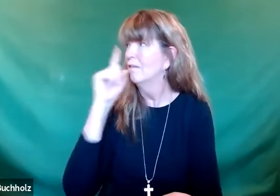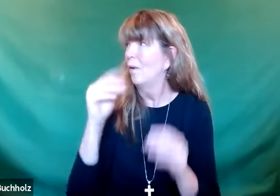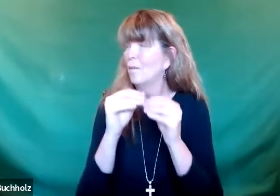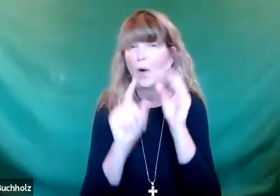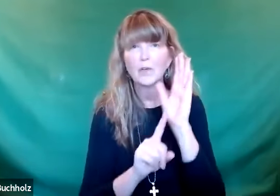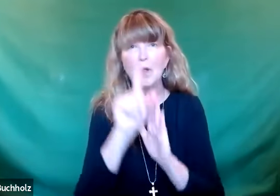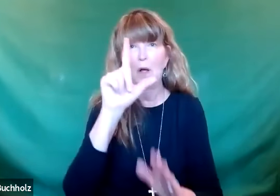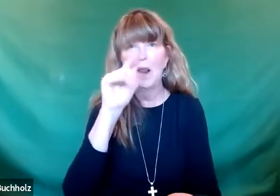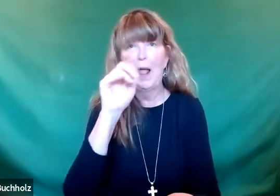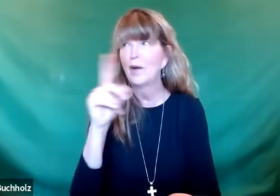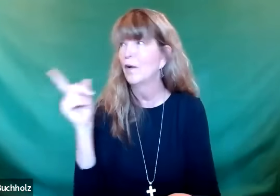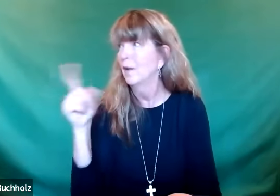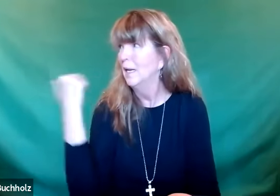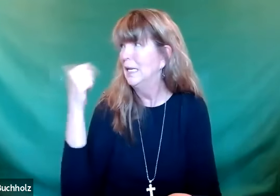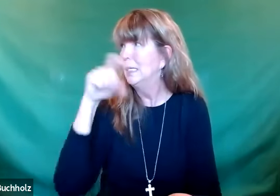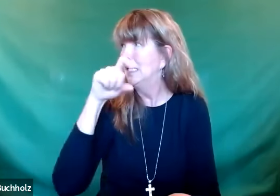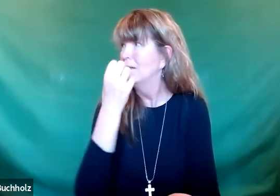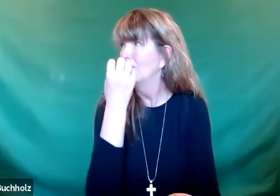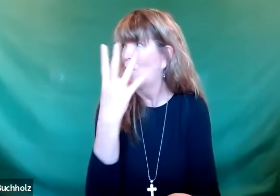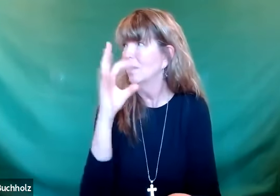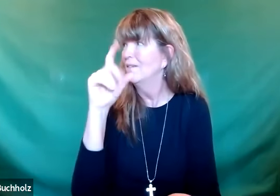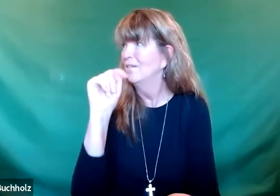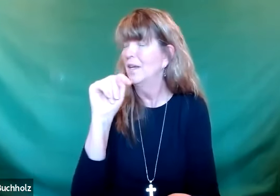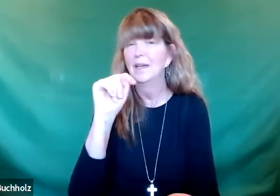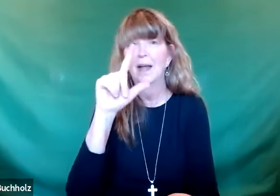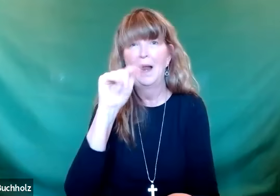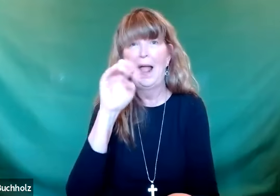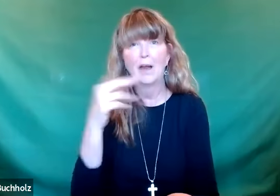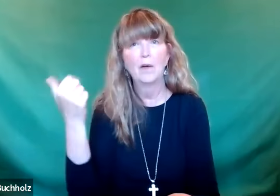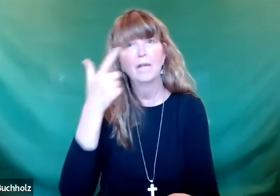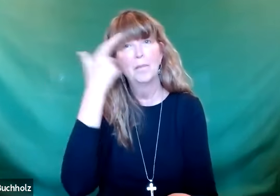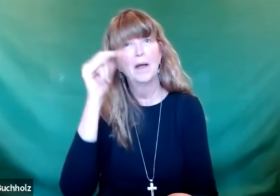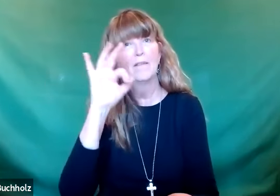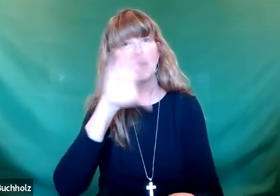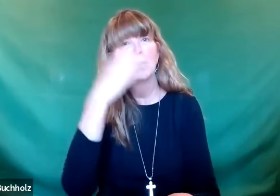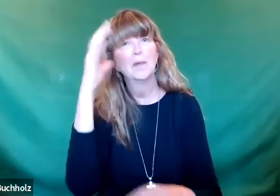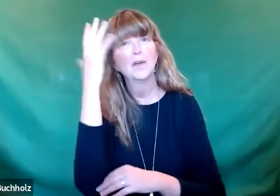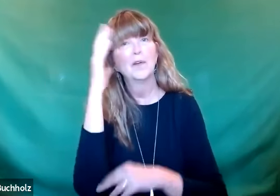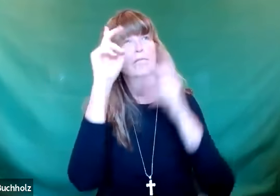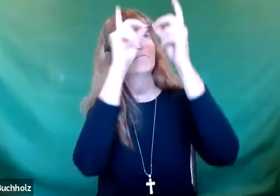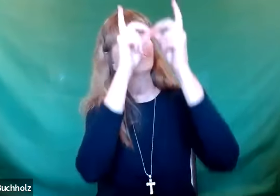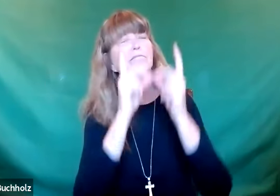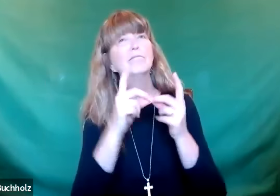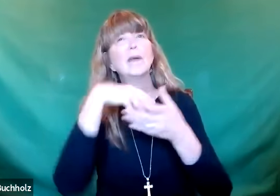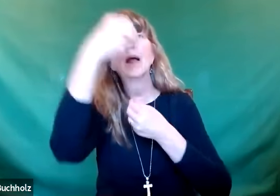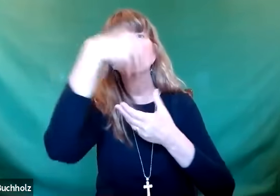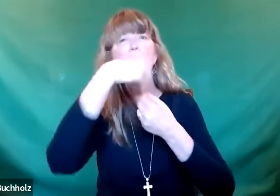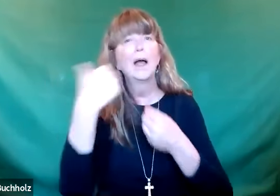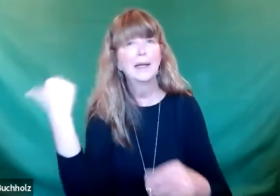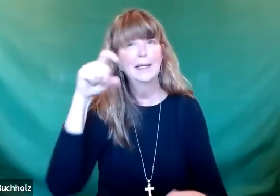imagine that. Al, go look for a taller ladder. He's only got a 14 foot one. Because, you know, to